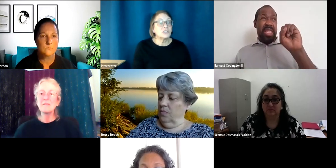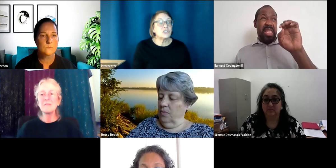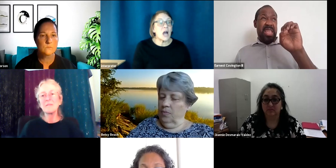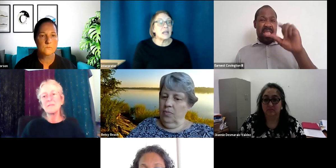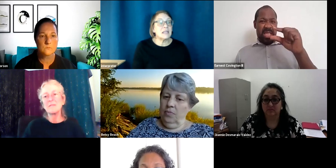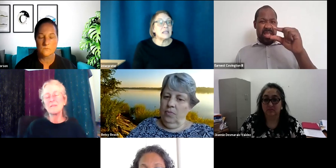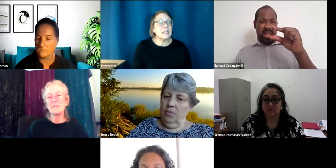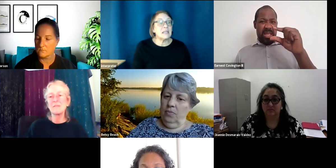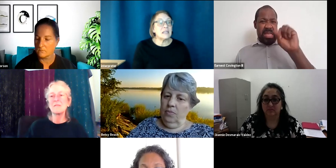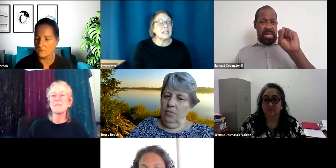Johnny.